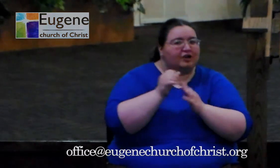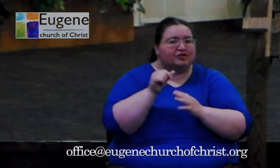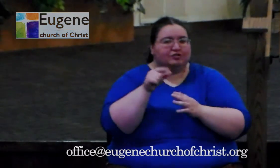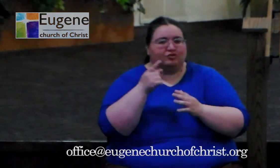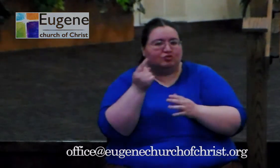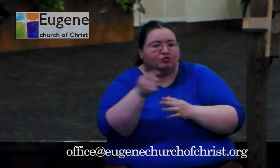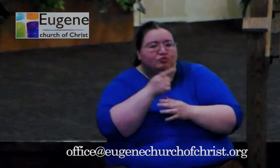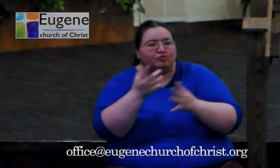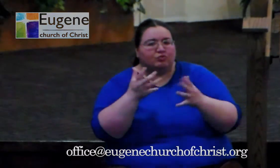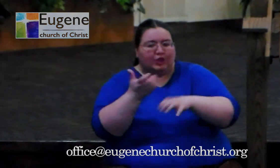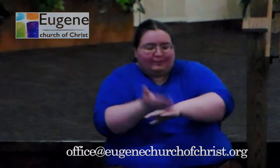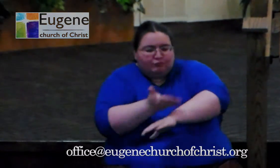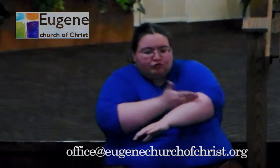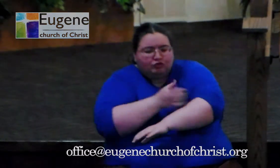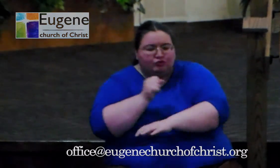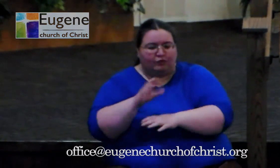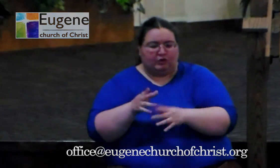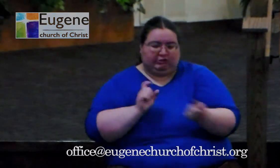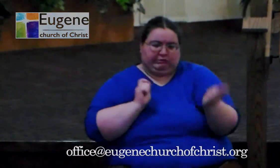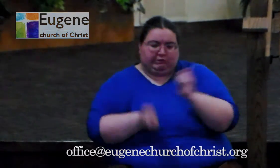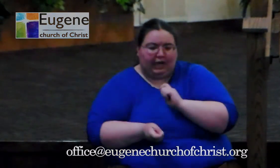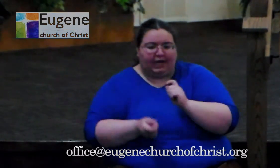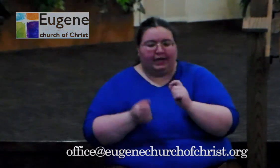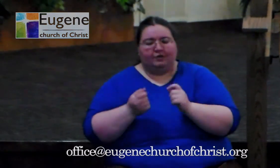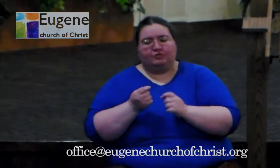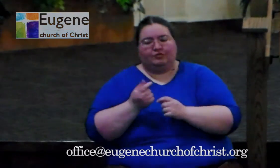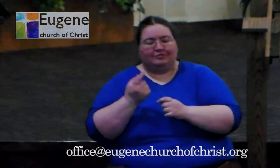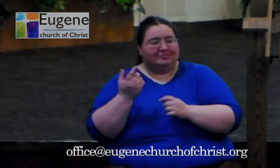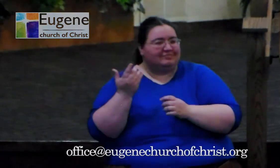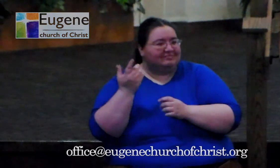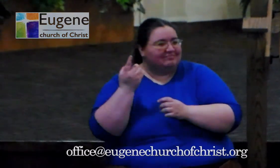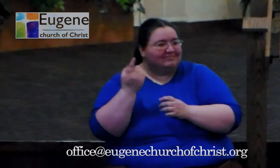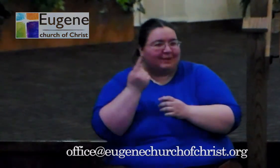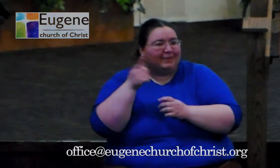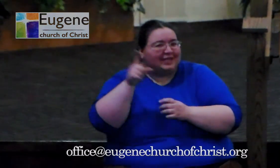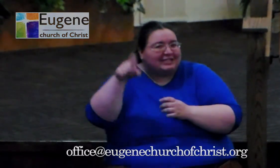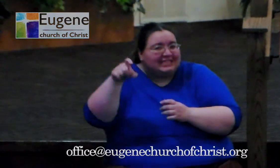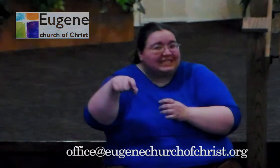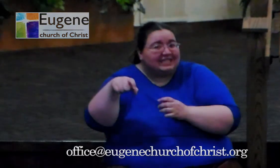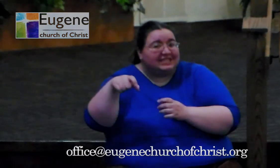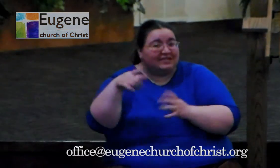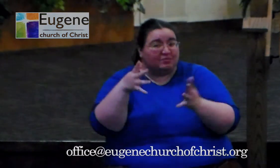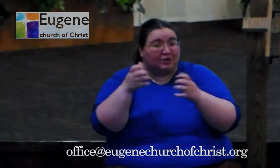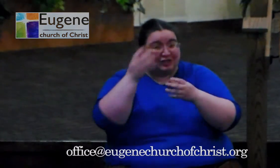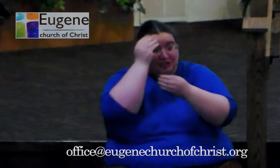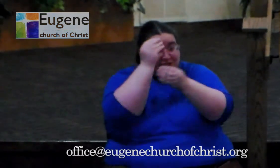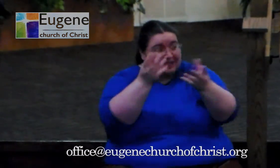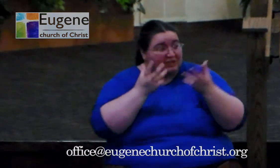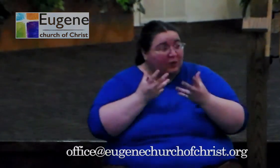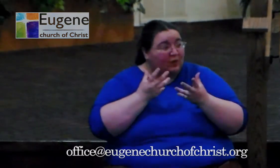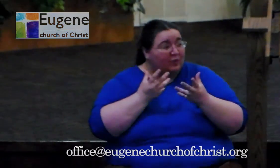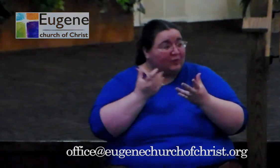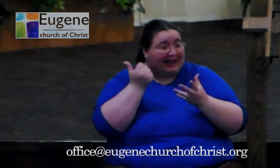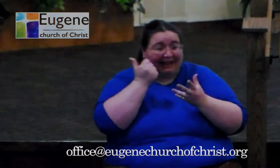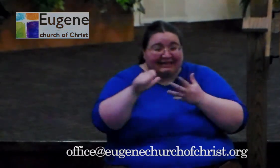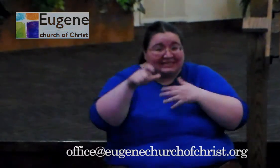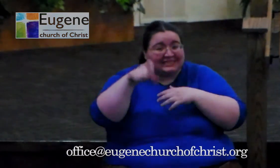need to do less of, or just some general need you have in prayer or something to share with your church family. If you have any needs at all, please come while we stand and sing.